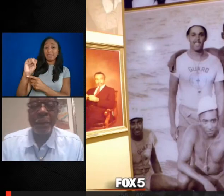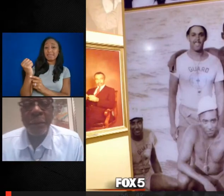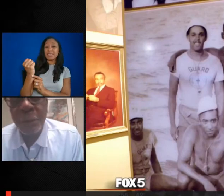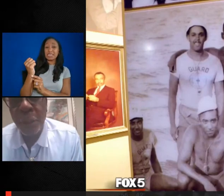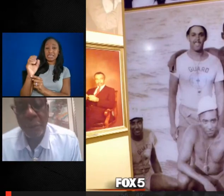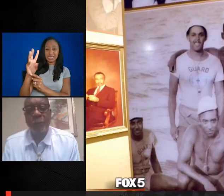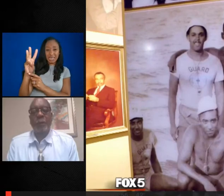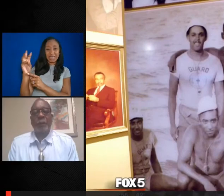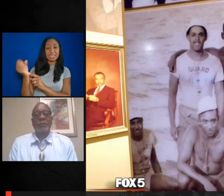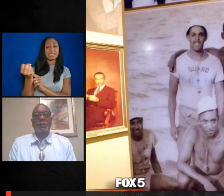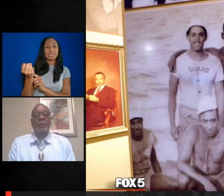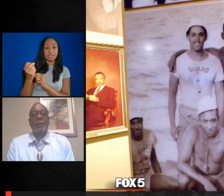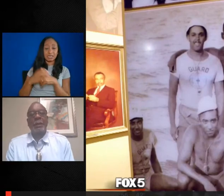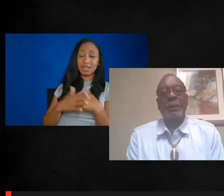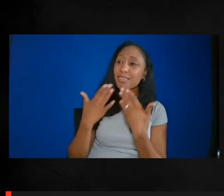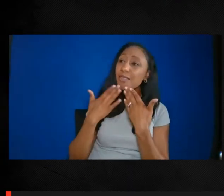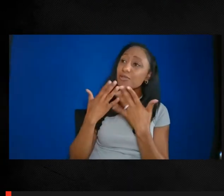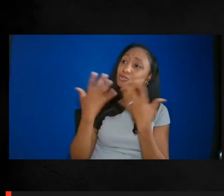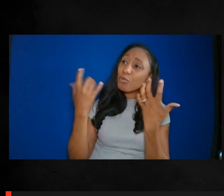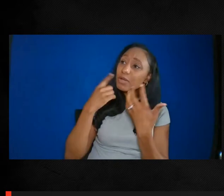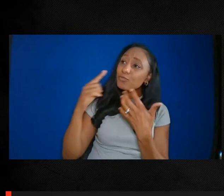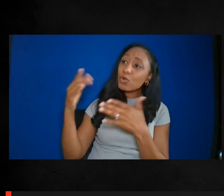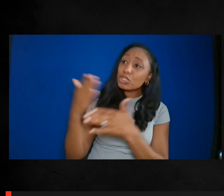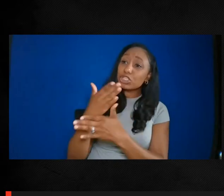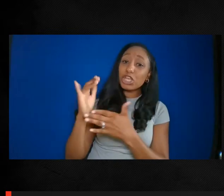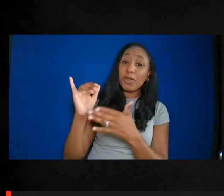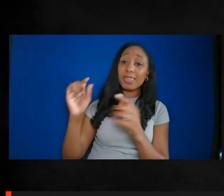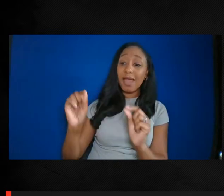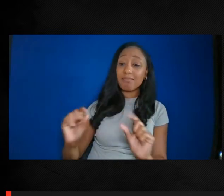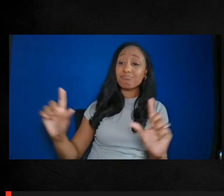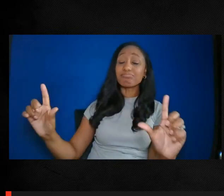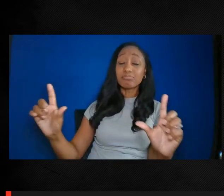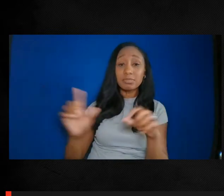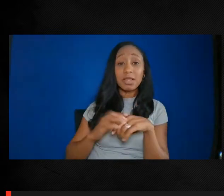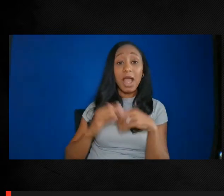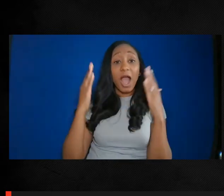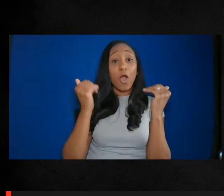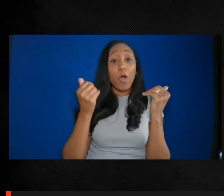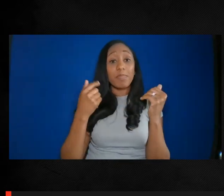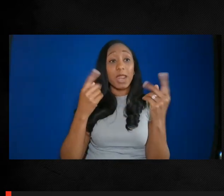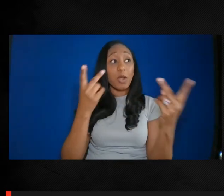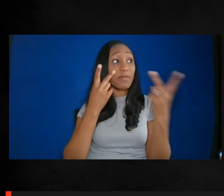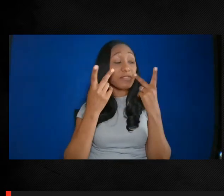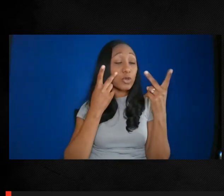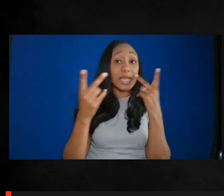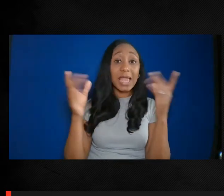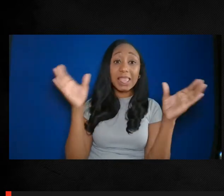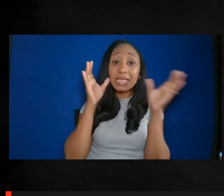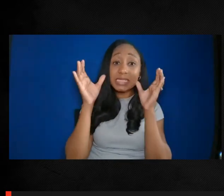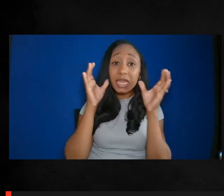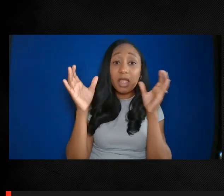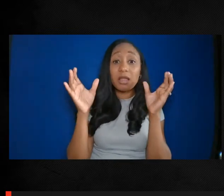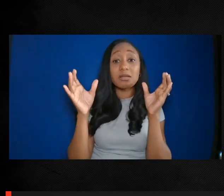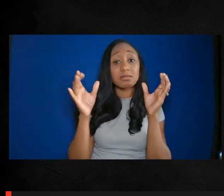Thank you, Sean, for sharing that clip. And I hope that our viewing and listening audience